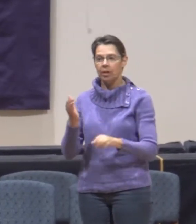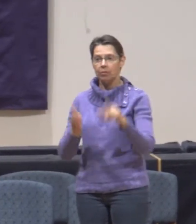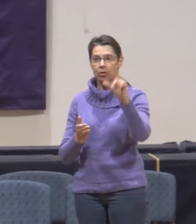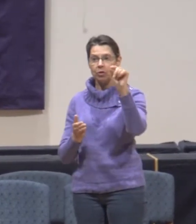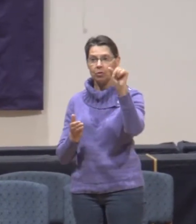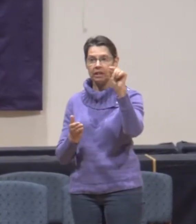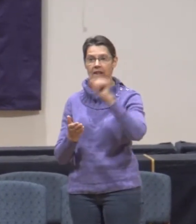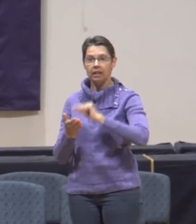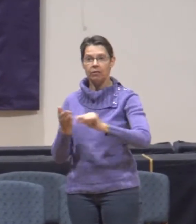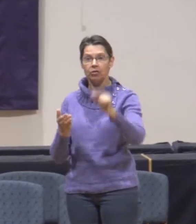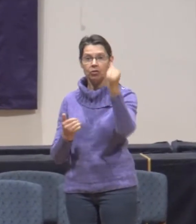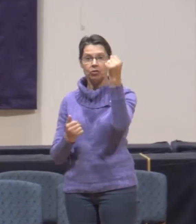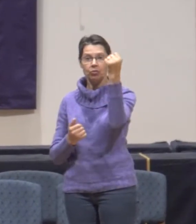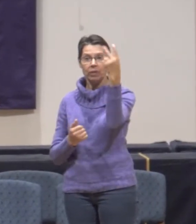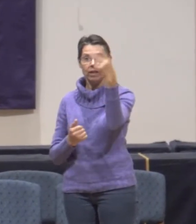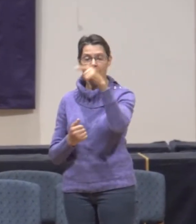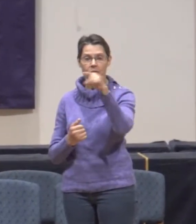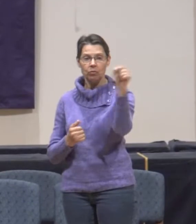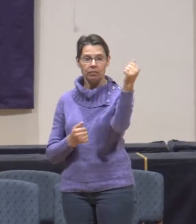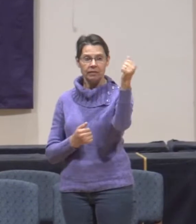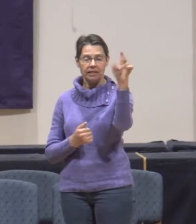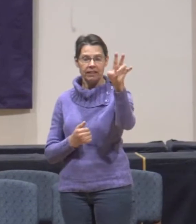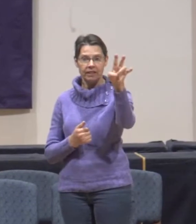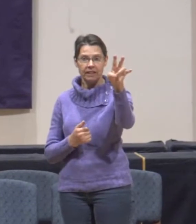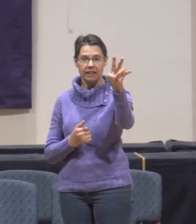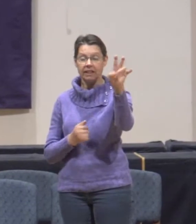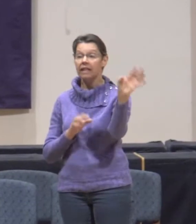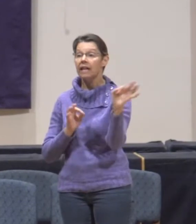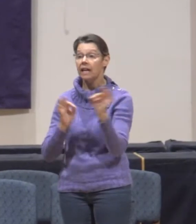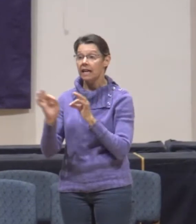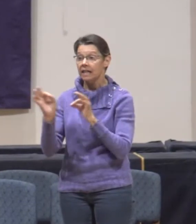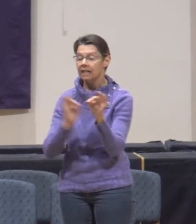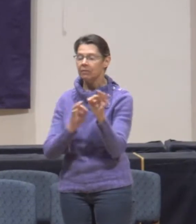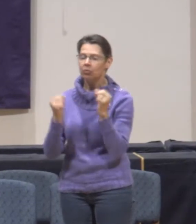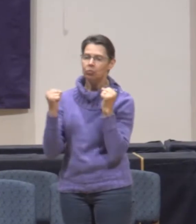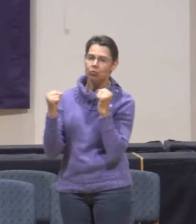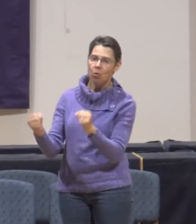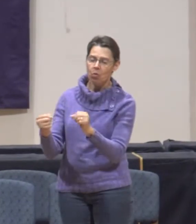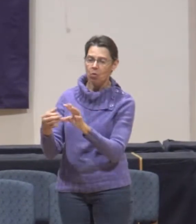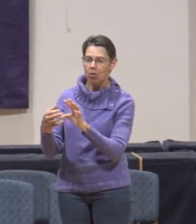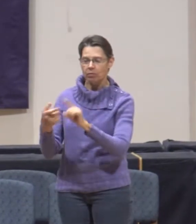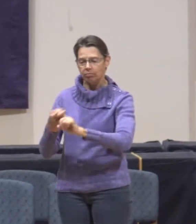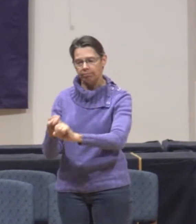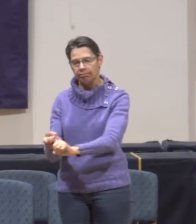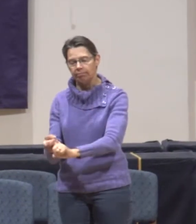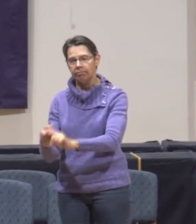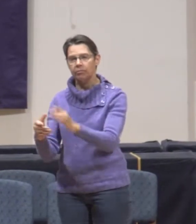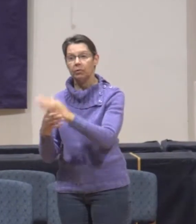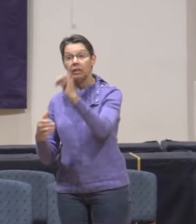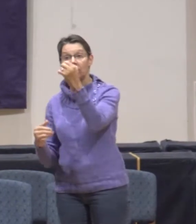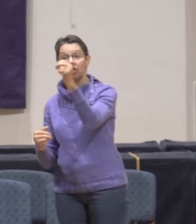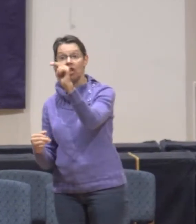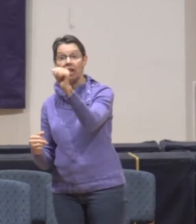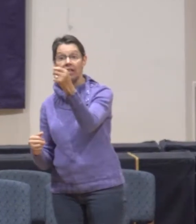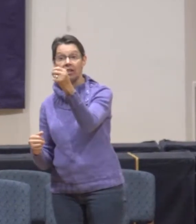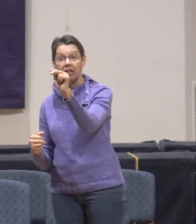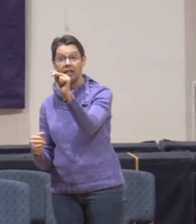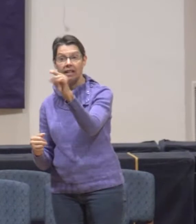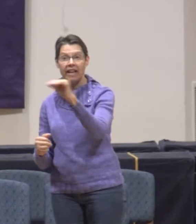and tells of the deep friendship that exists between Jonathan and David. Hear these words.